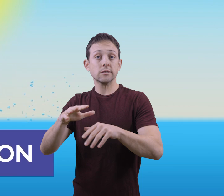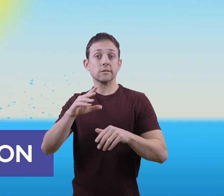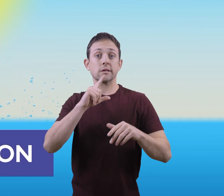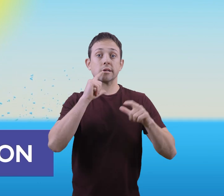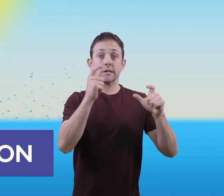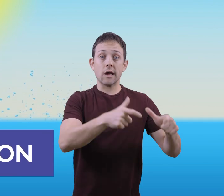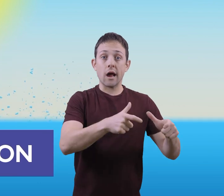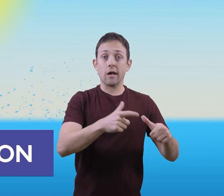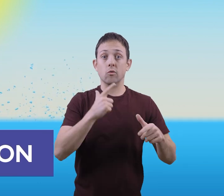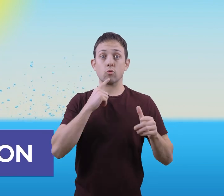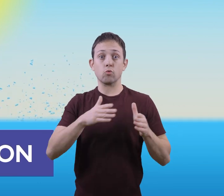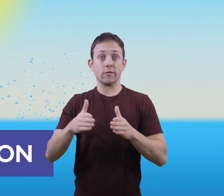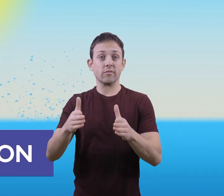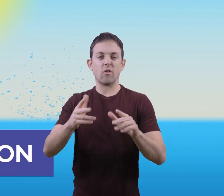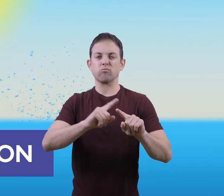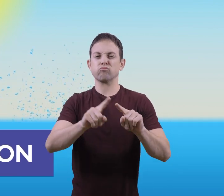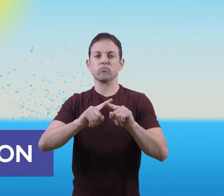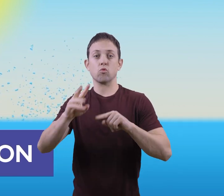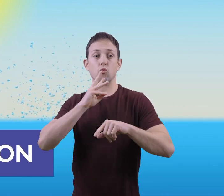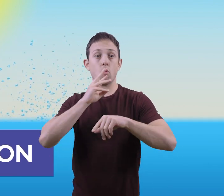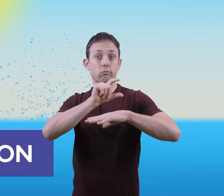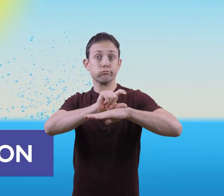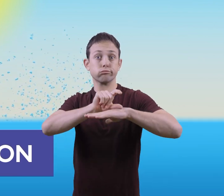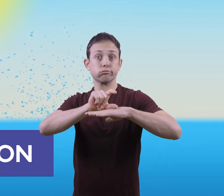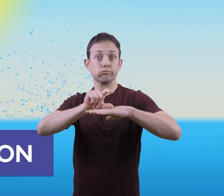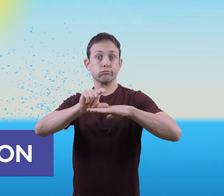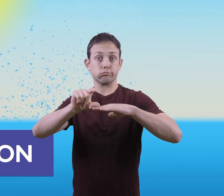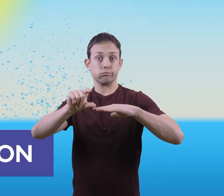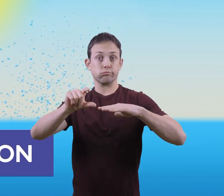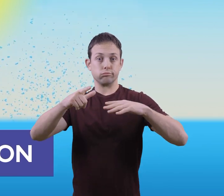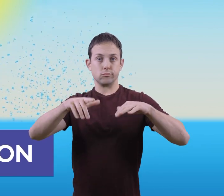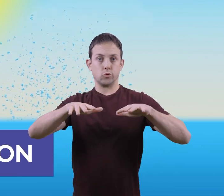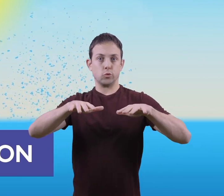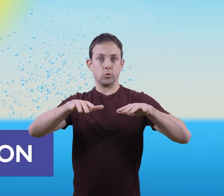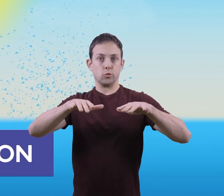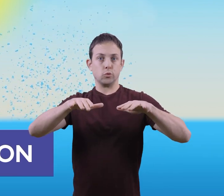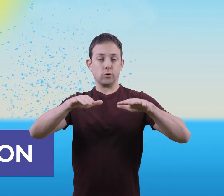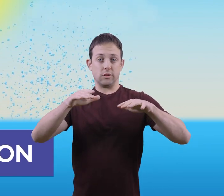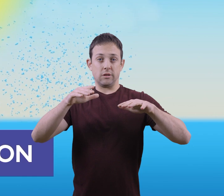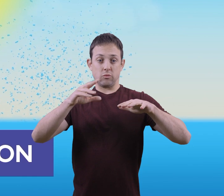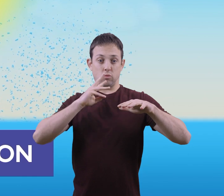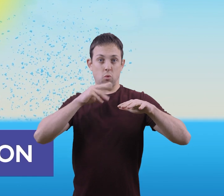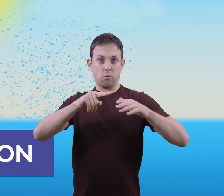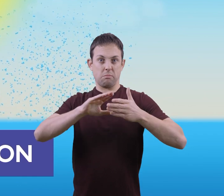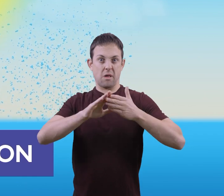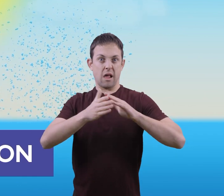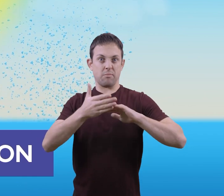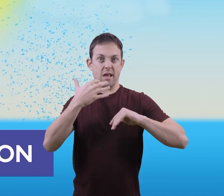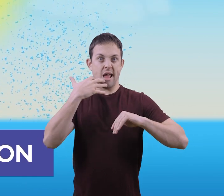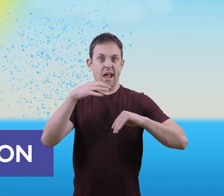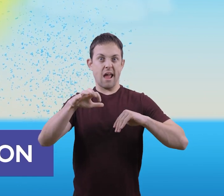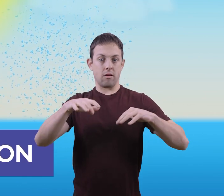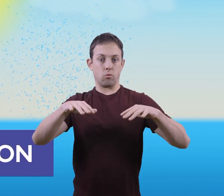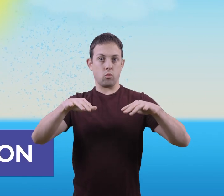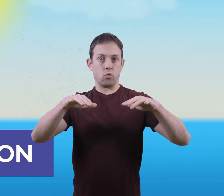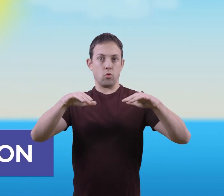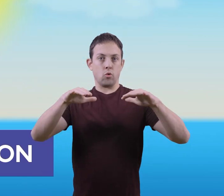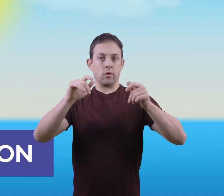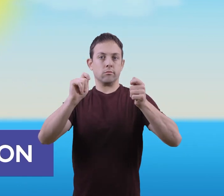rivers, and other bodies of water. When the water gets hot enough, it changes into a